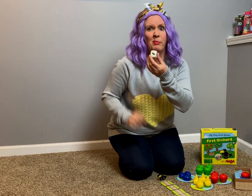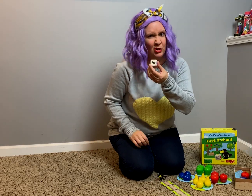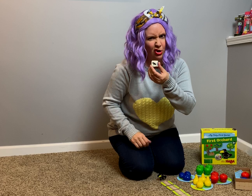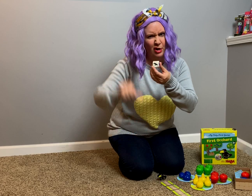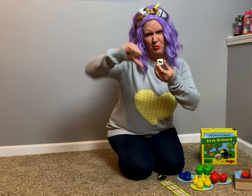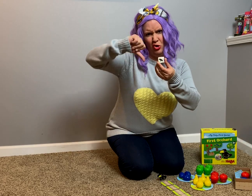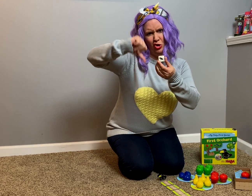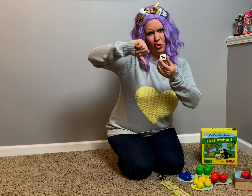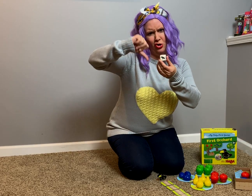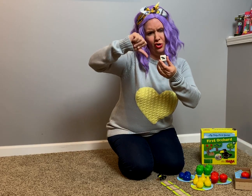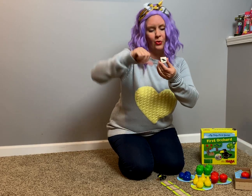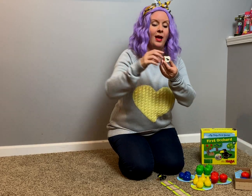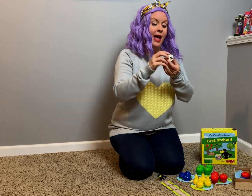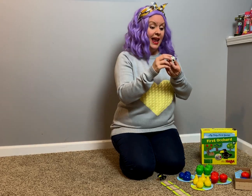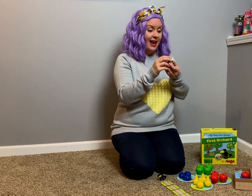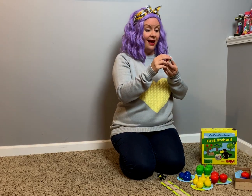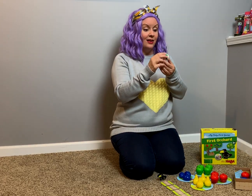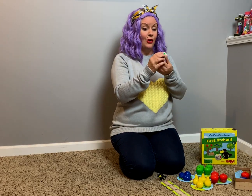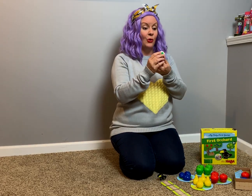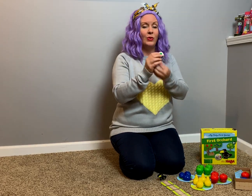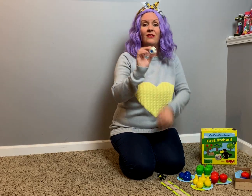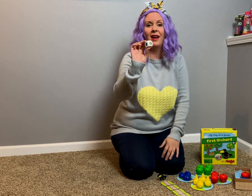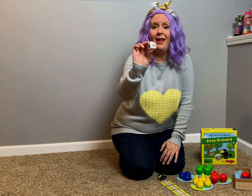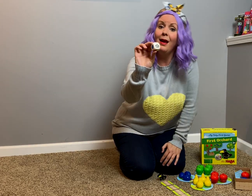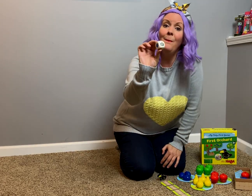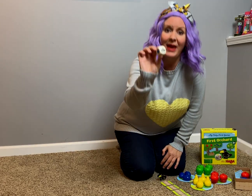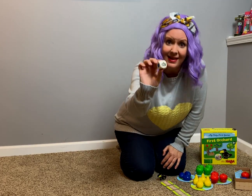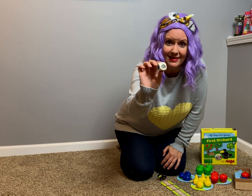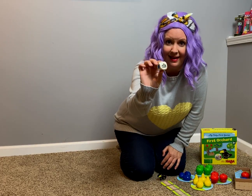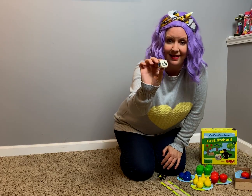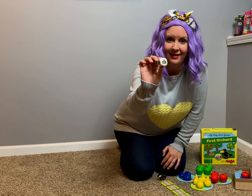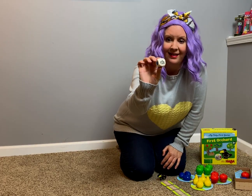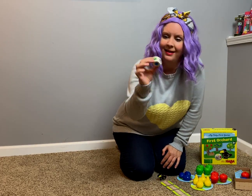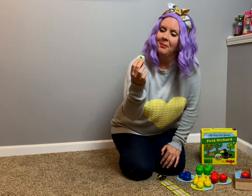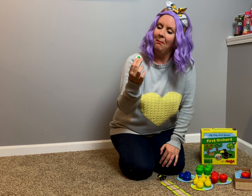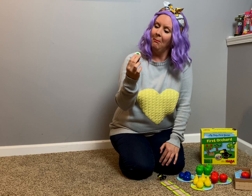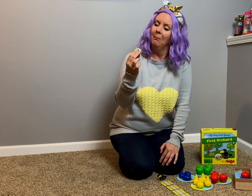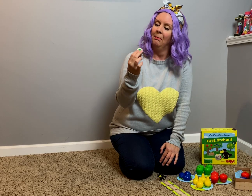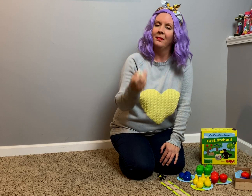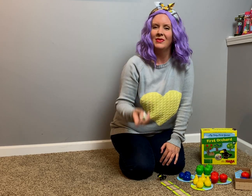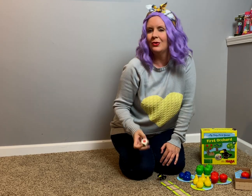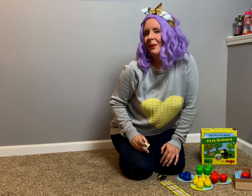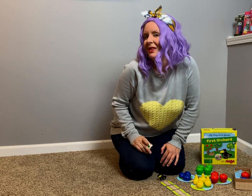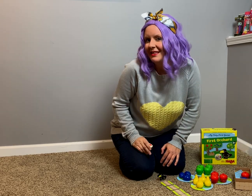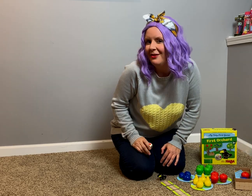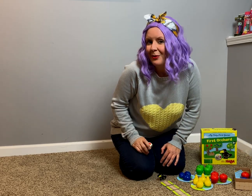bird, boo! And we've got a basket. Do you remember the sign for